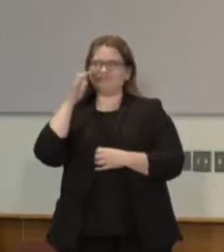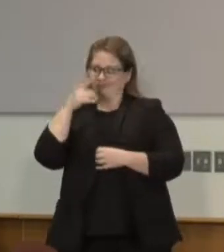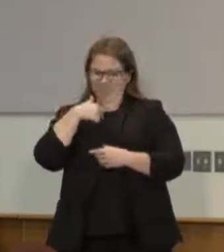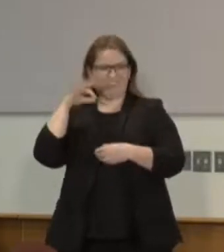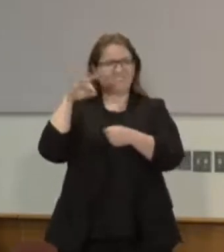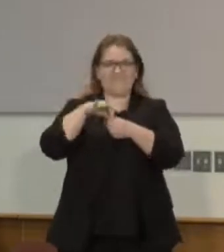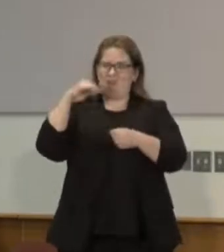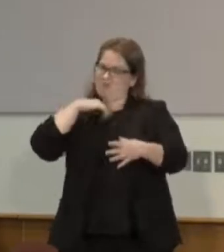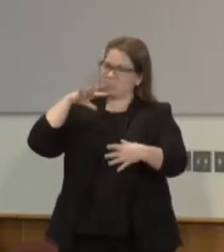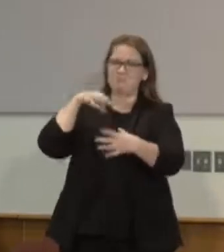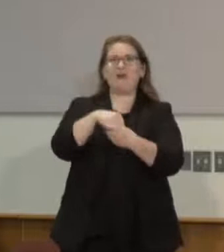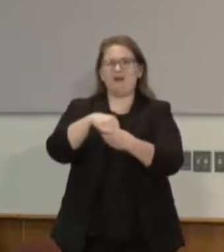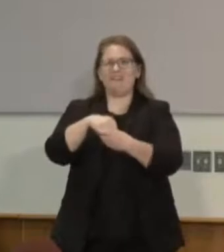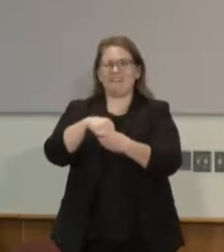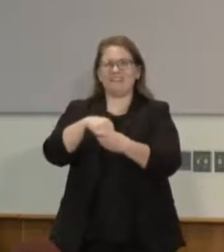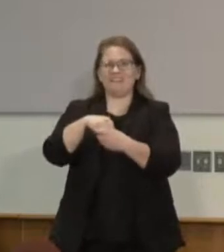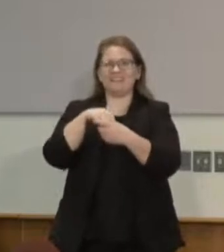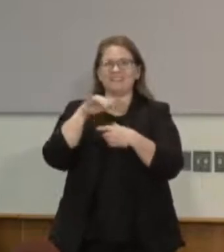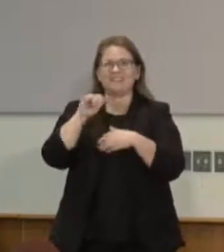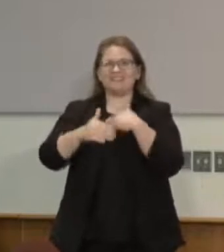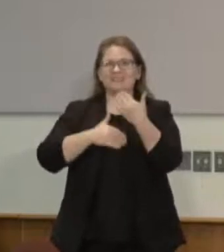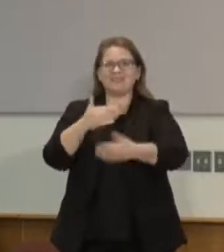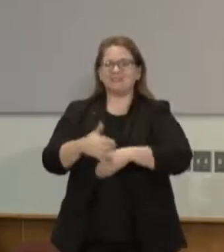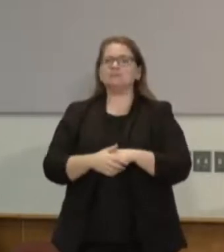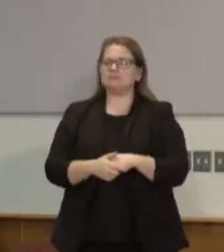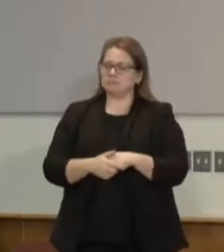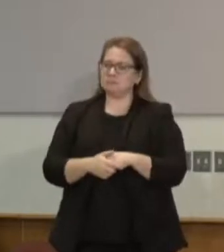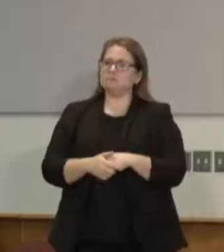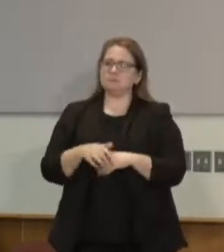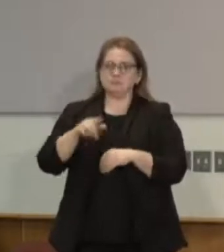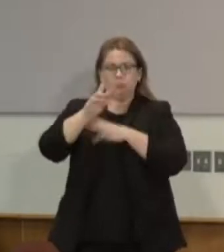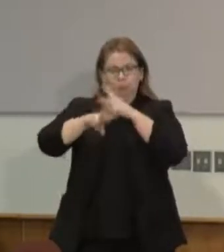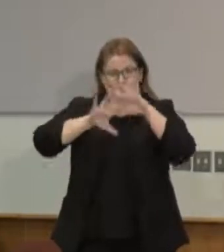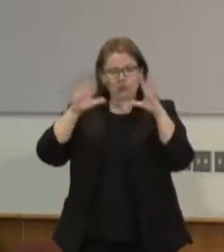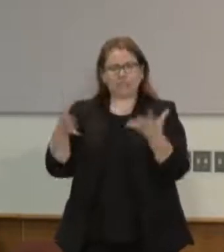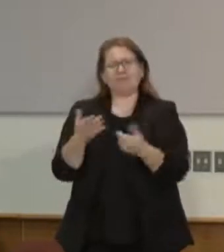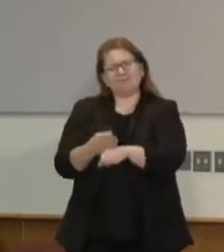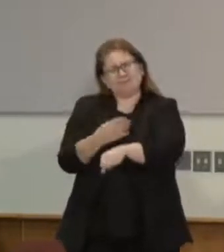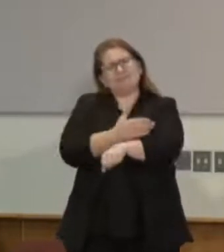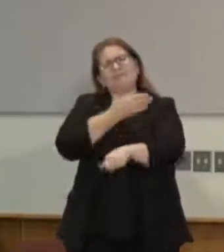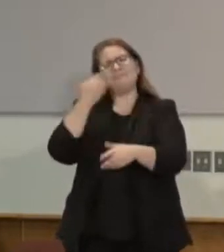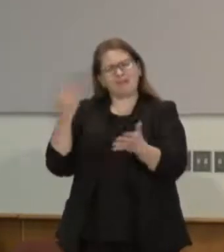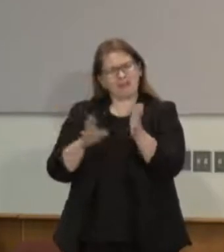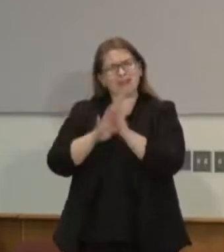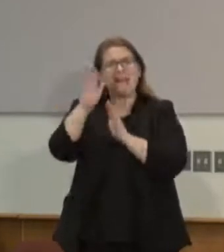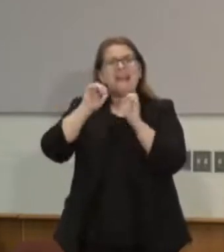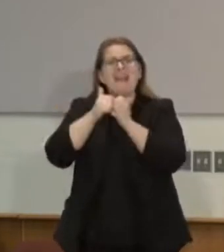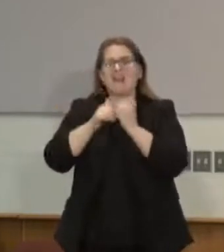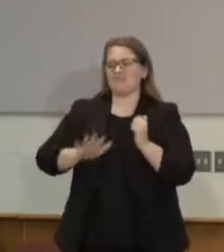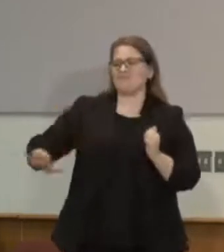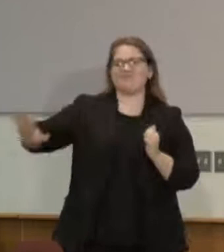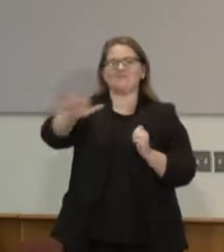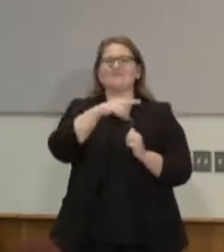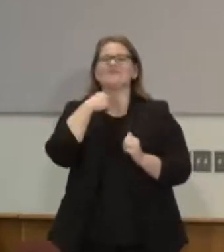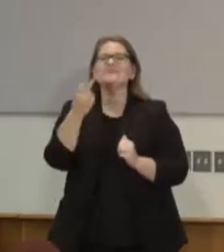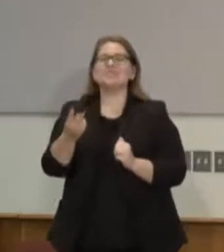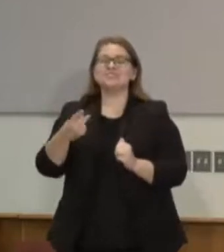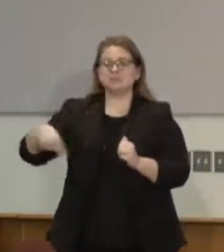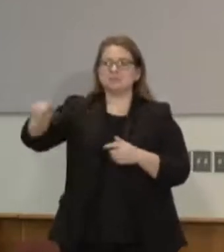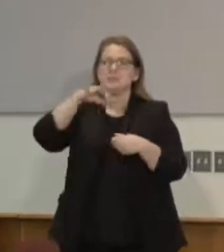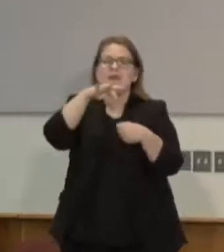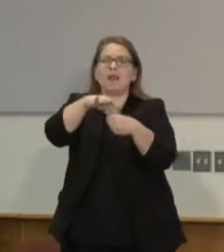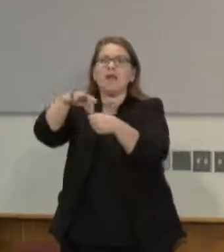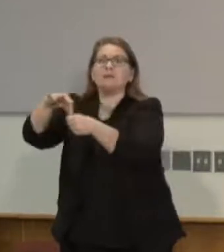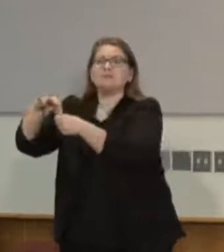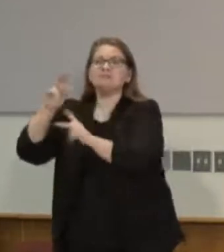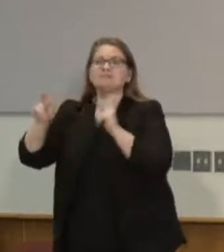that they can continue to work towards making this world a better place through their voice of electing the individuals and representatives that they